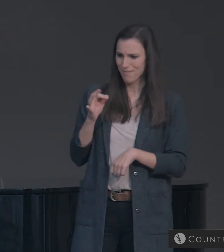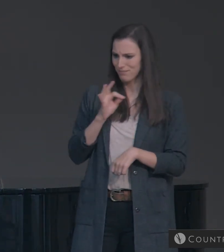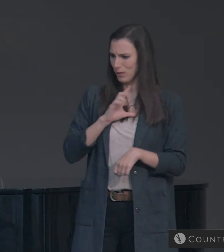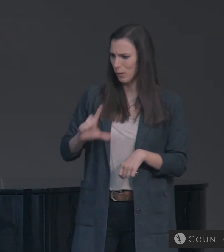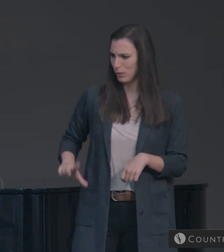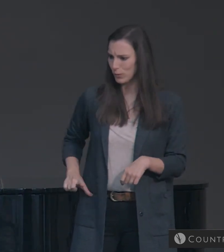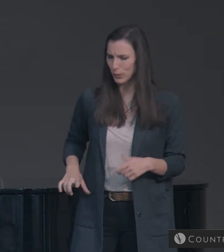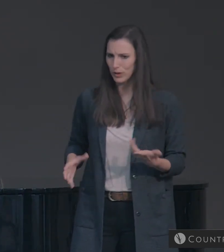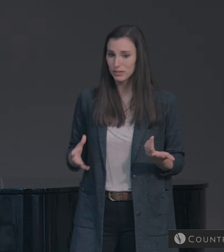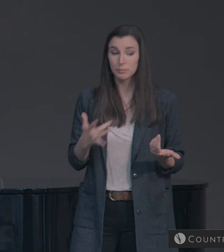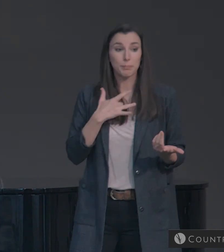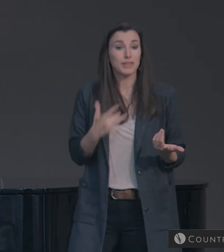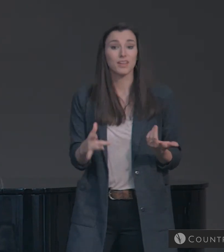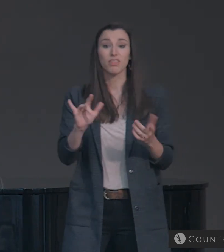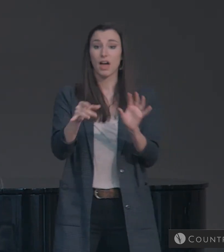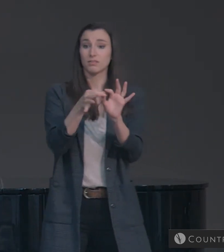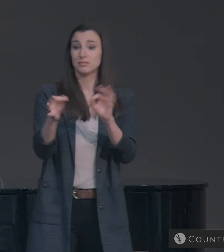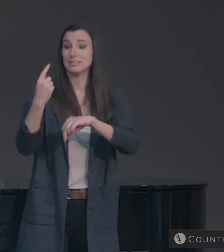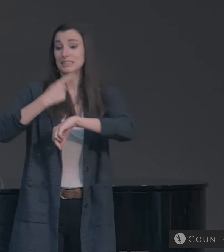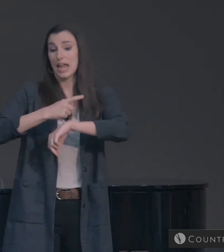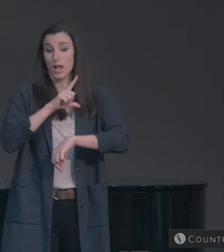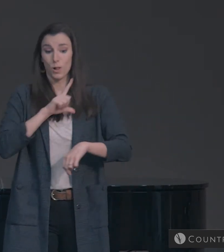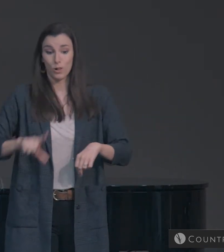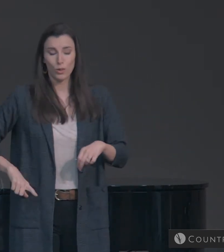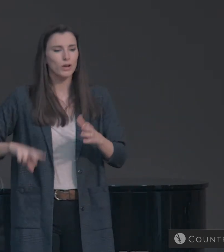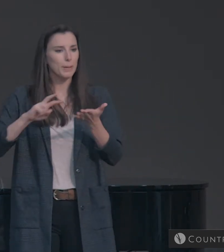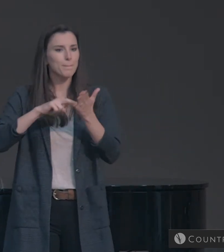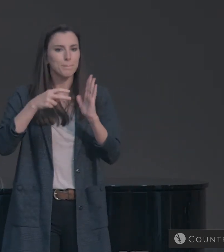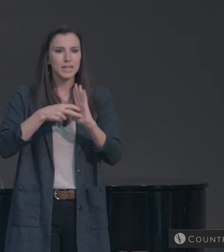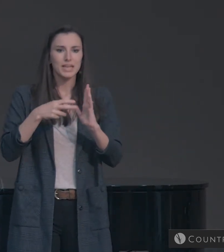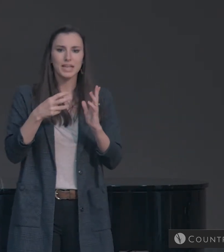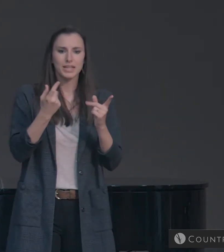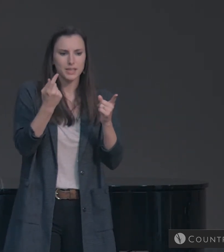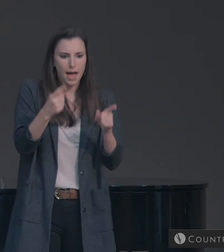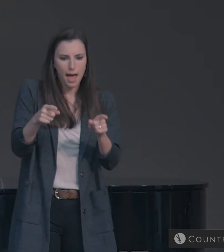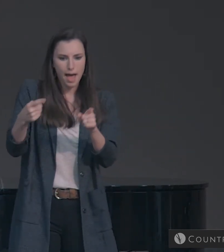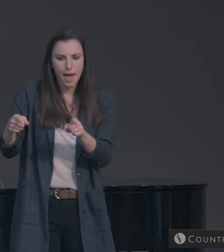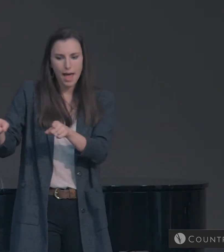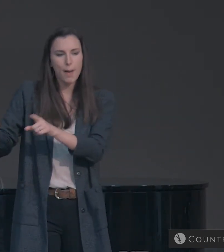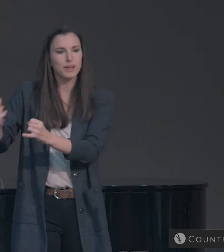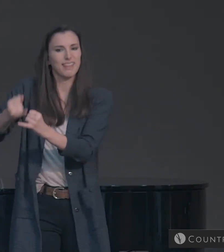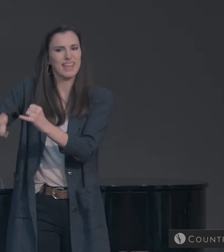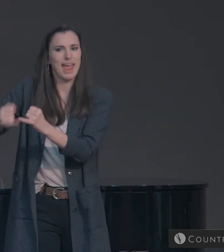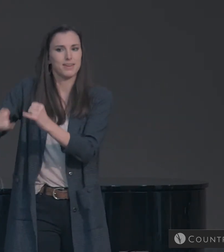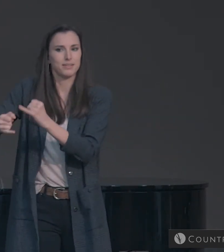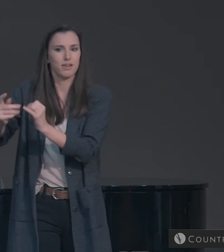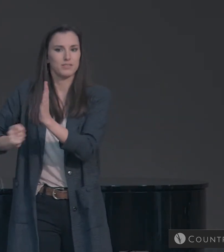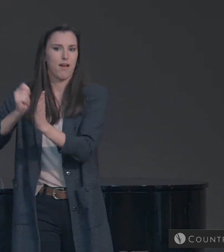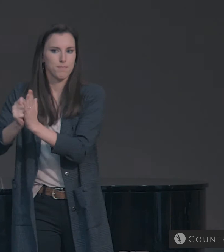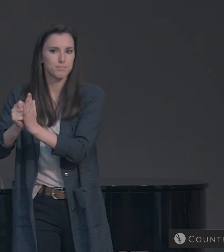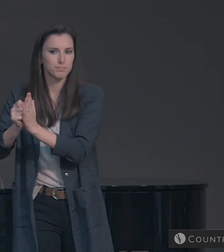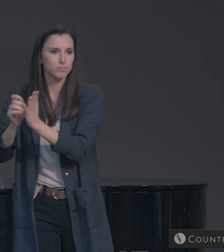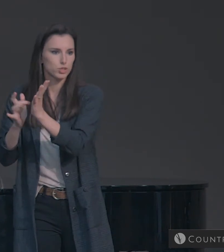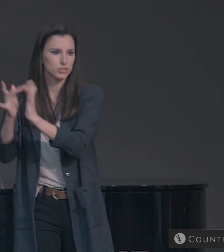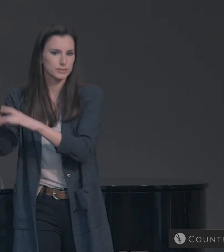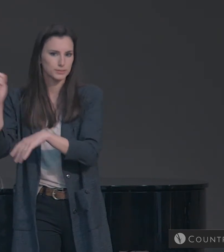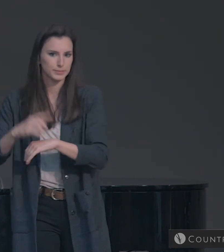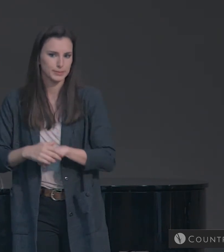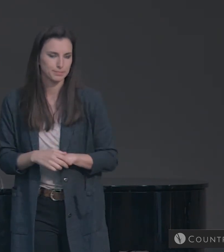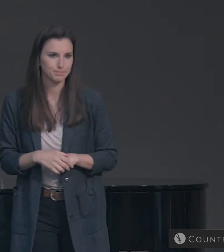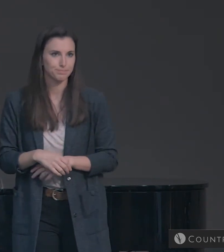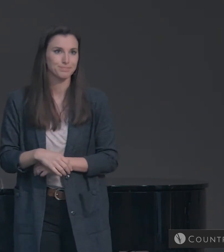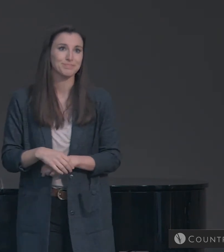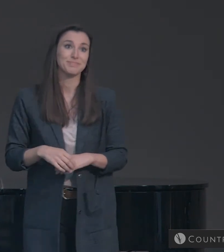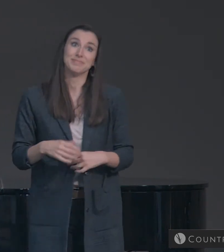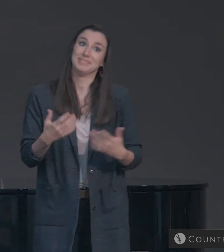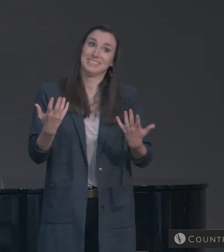Typically, the day of the Lord refers to a series of events unfolding at the end of time. We don't have enough